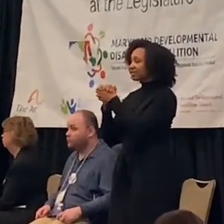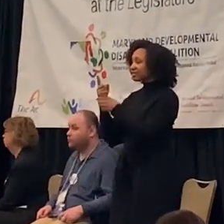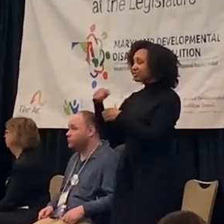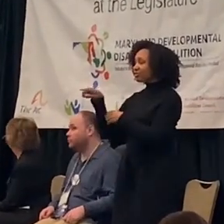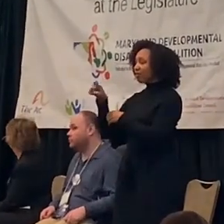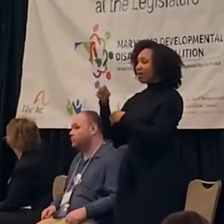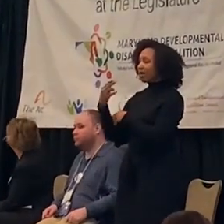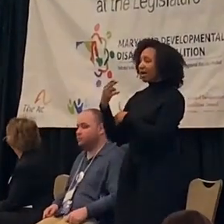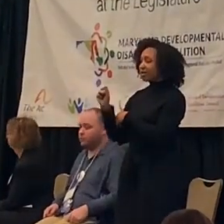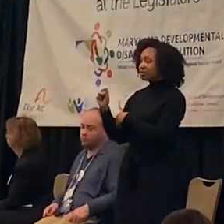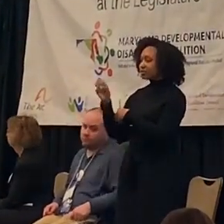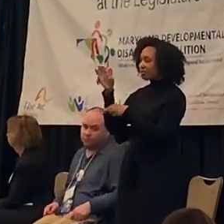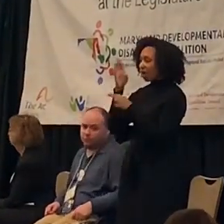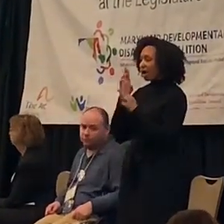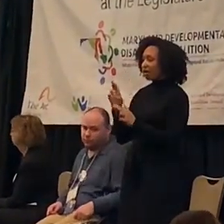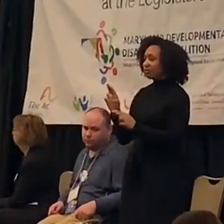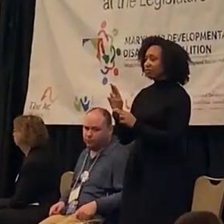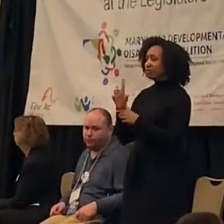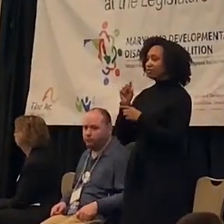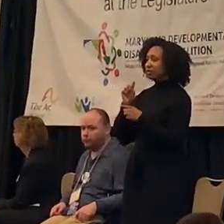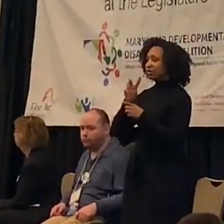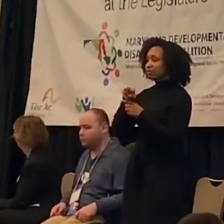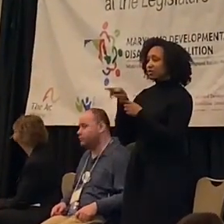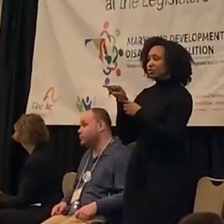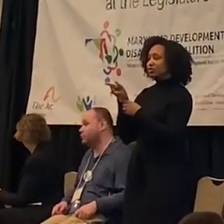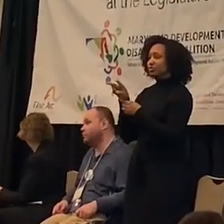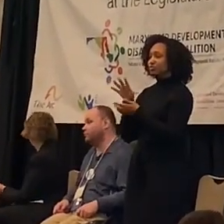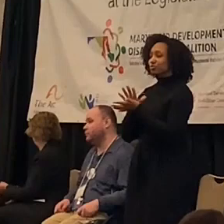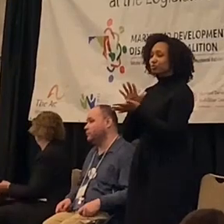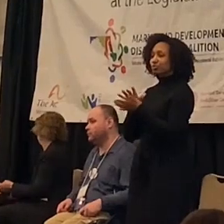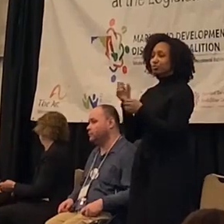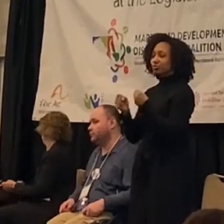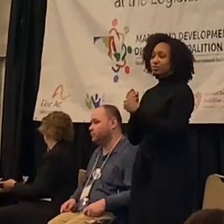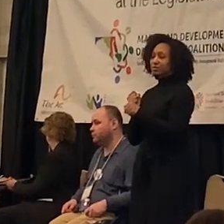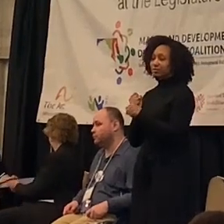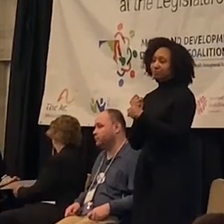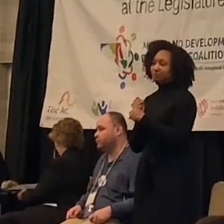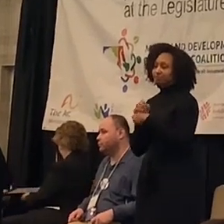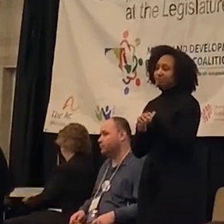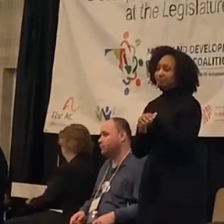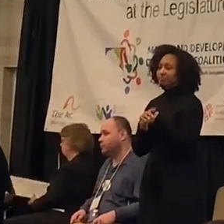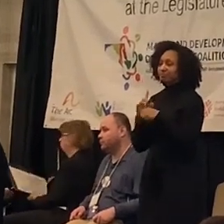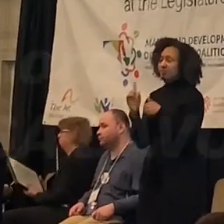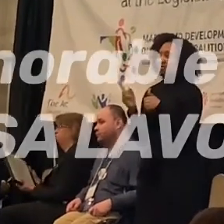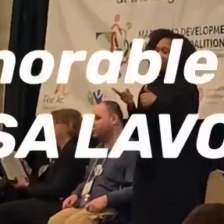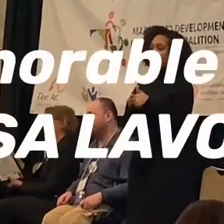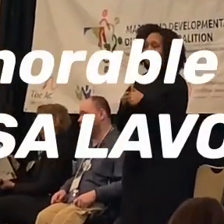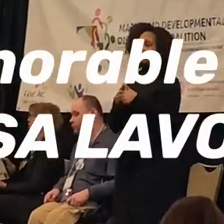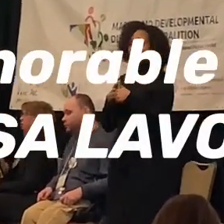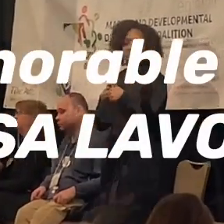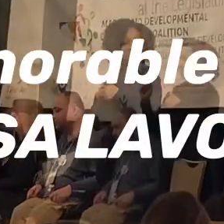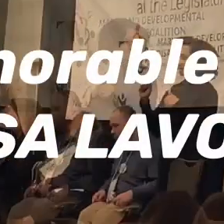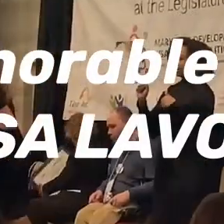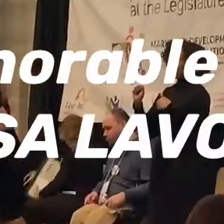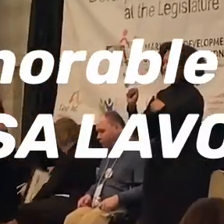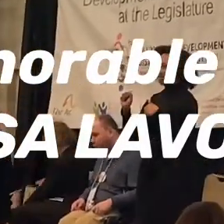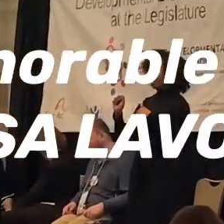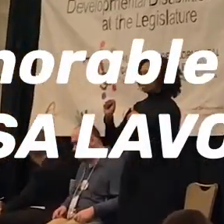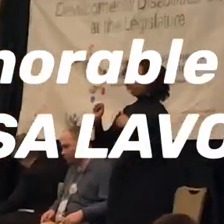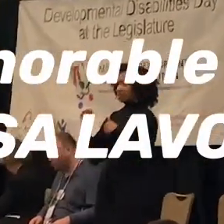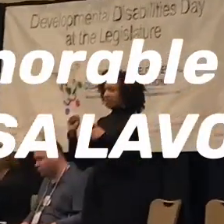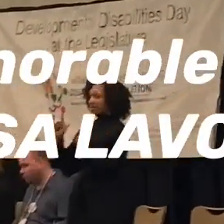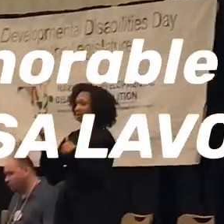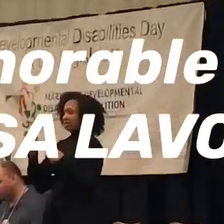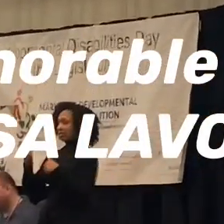honorees for the 2022-2023 school year first honorable mention Elsa LaVoy from Kent Island